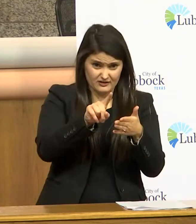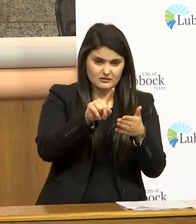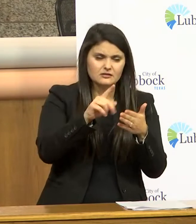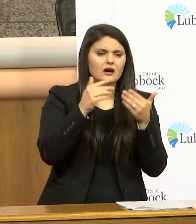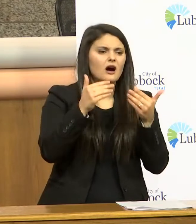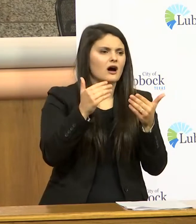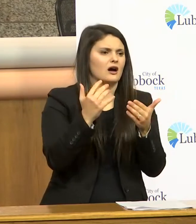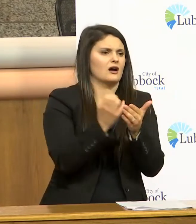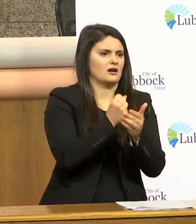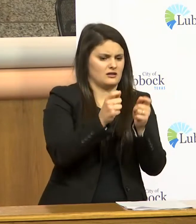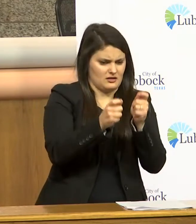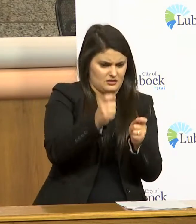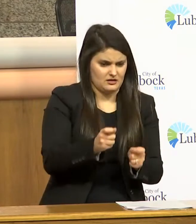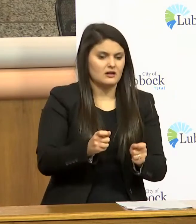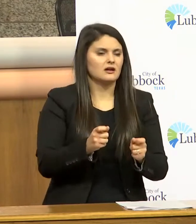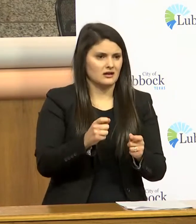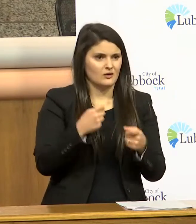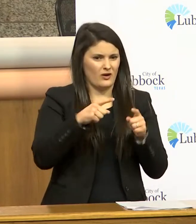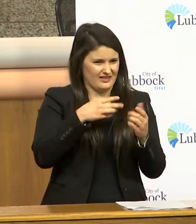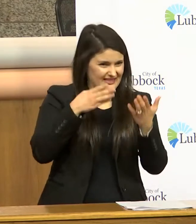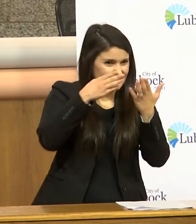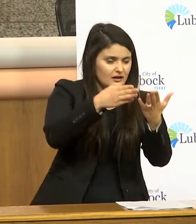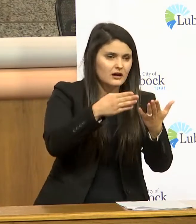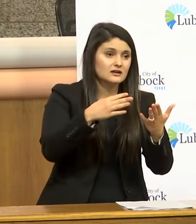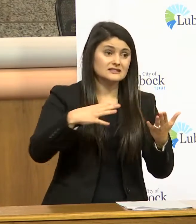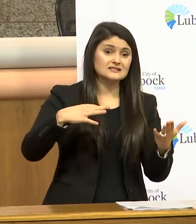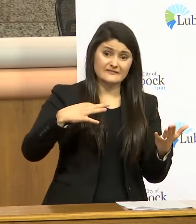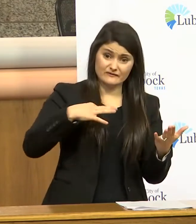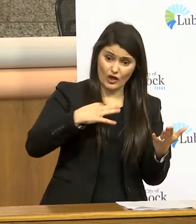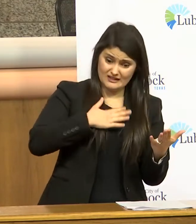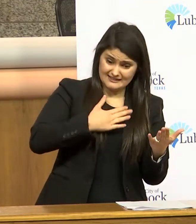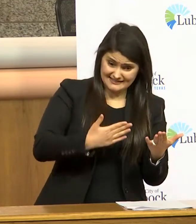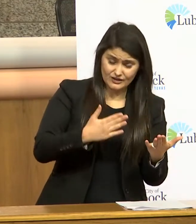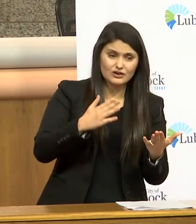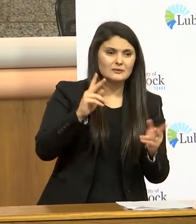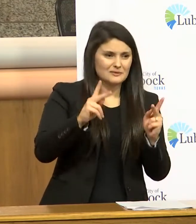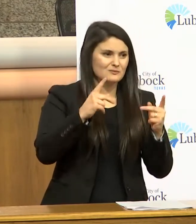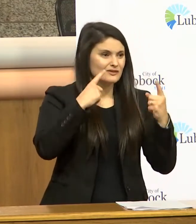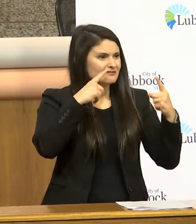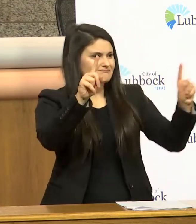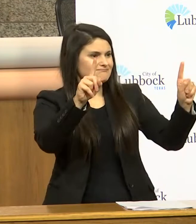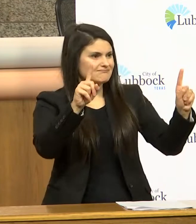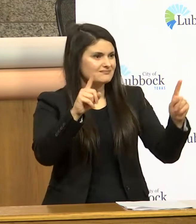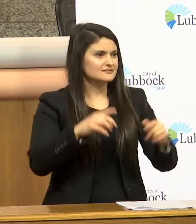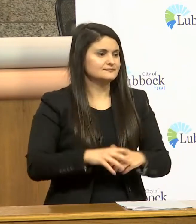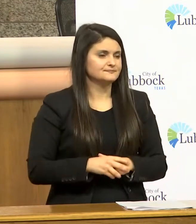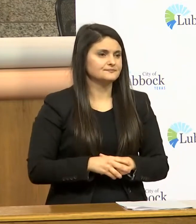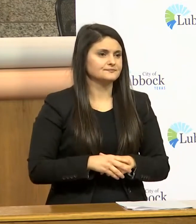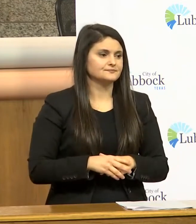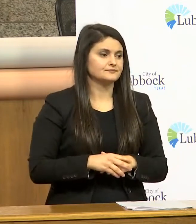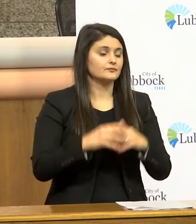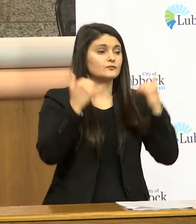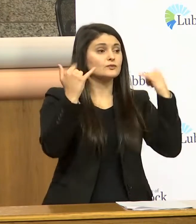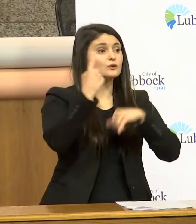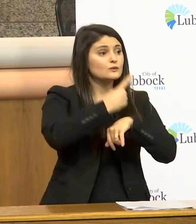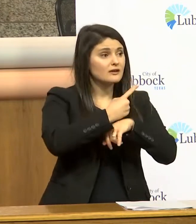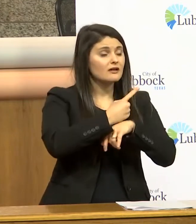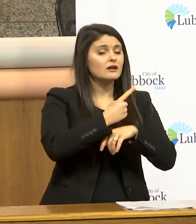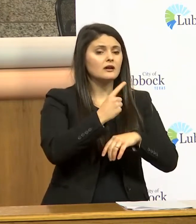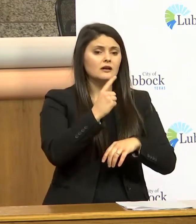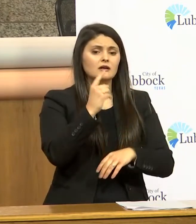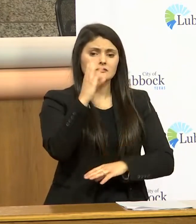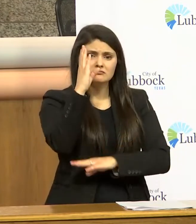so again it's voluntary it's working today middle of the day